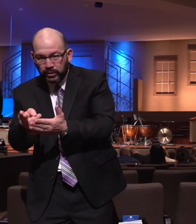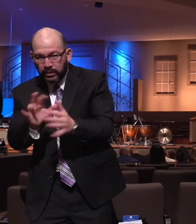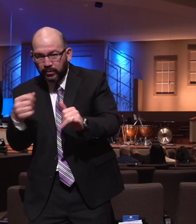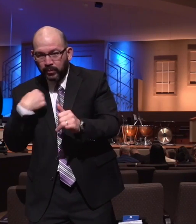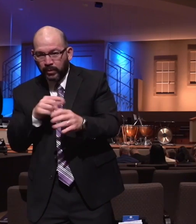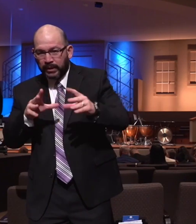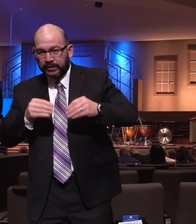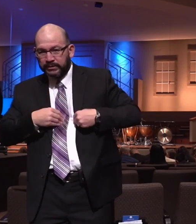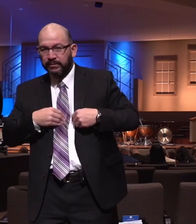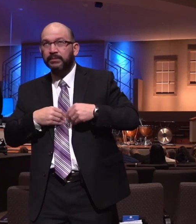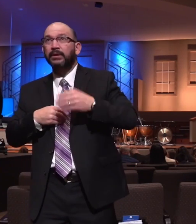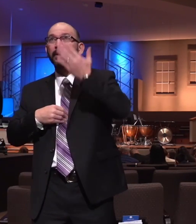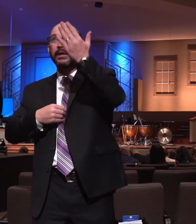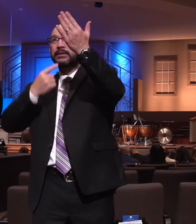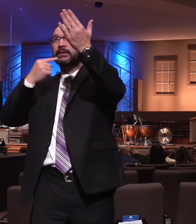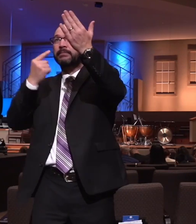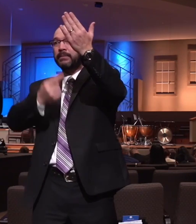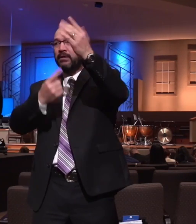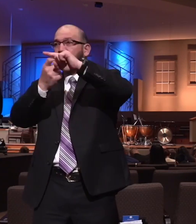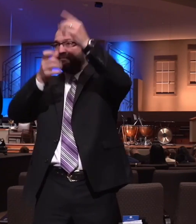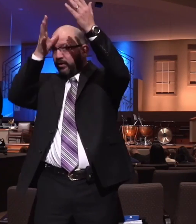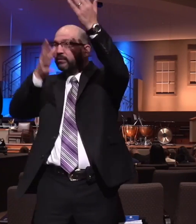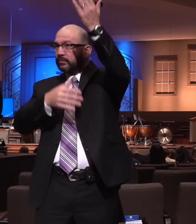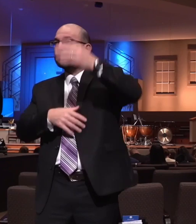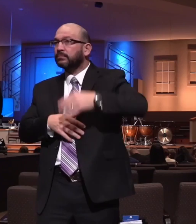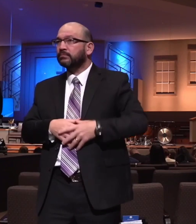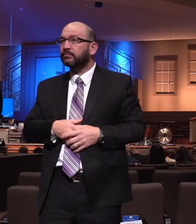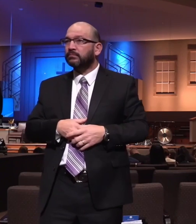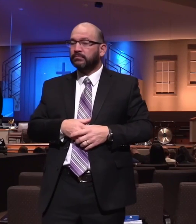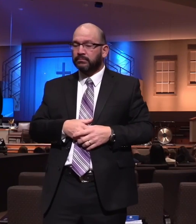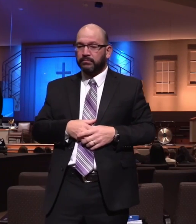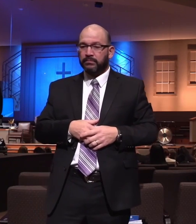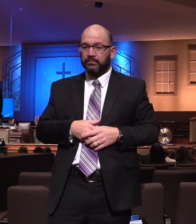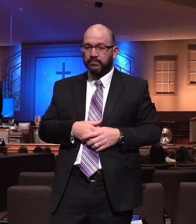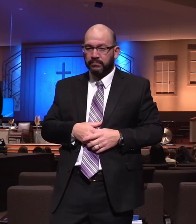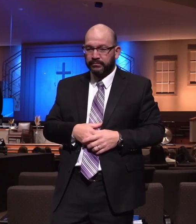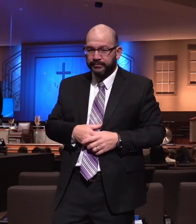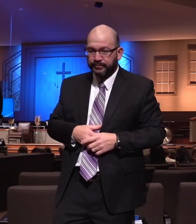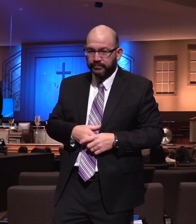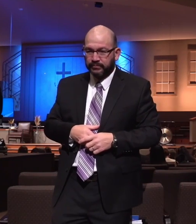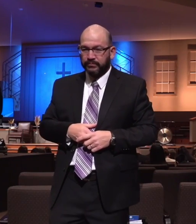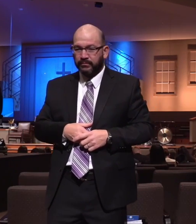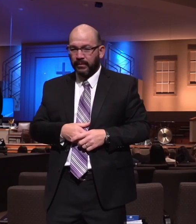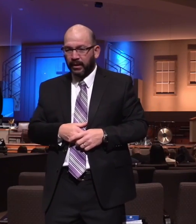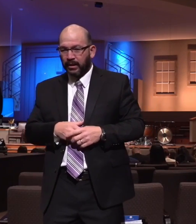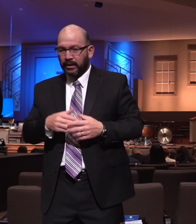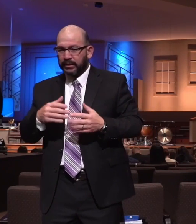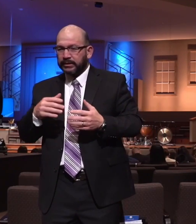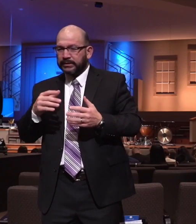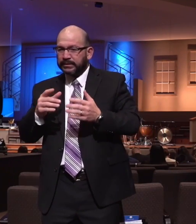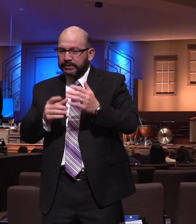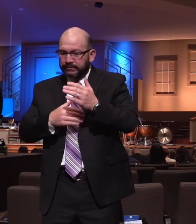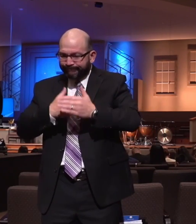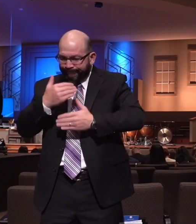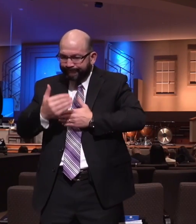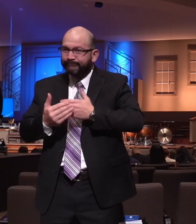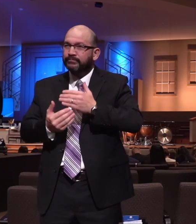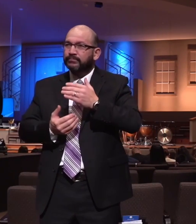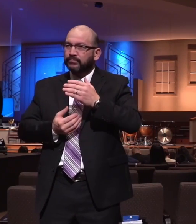received a commandment from the Father. This is, this is a developmental process. When our children are little,